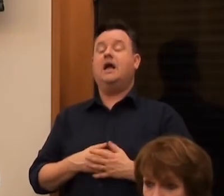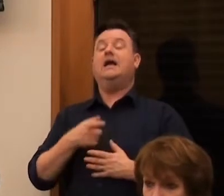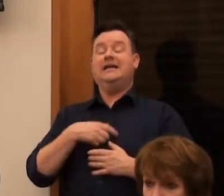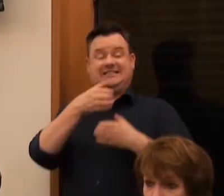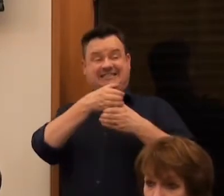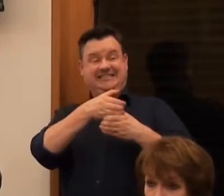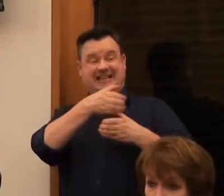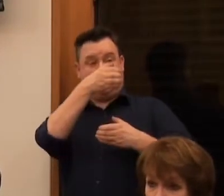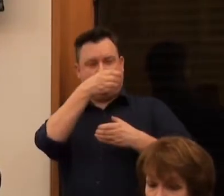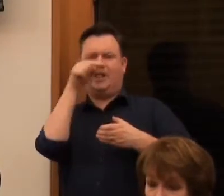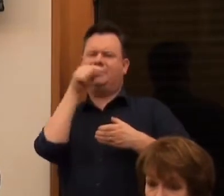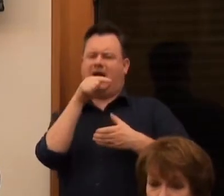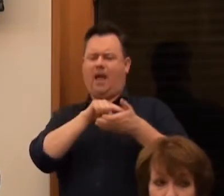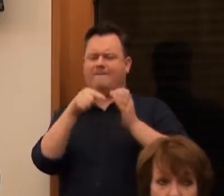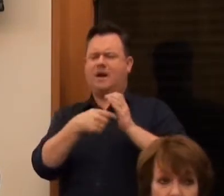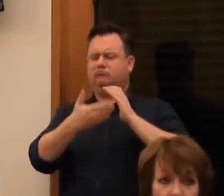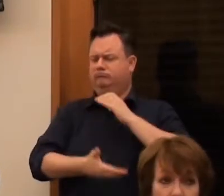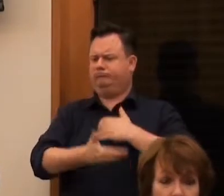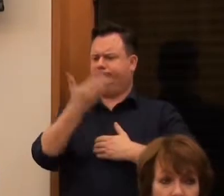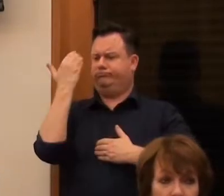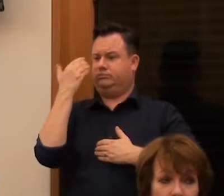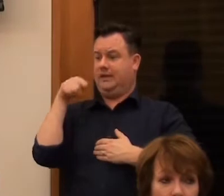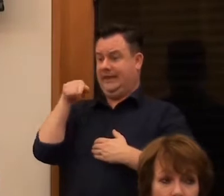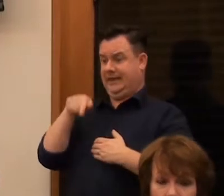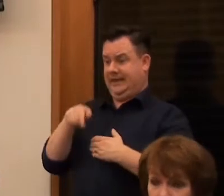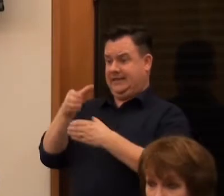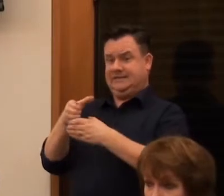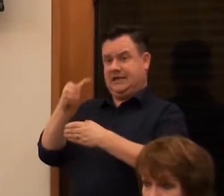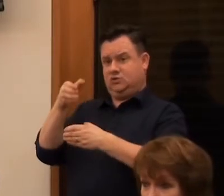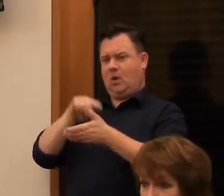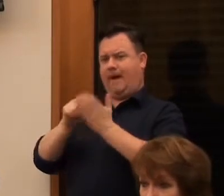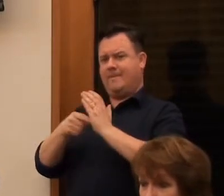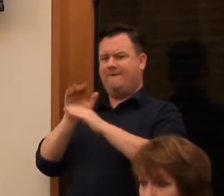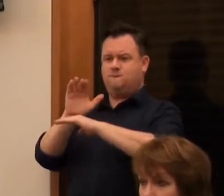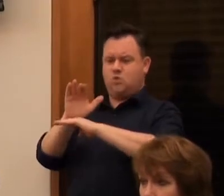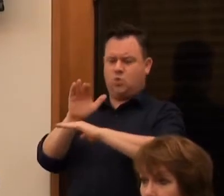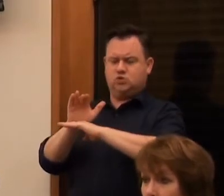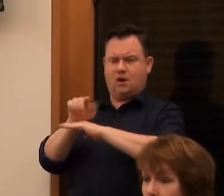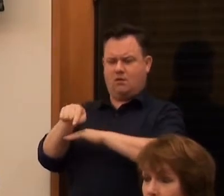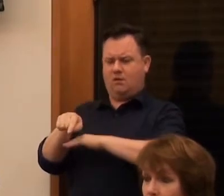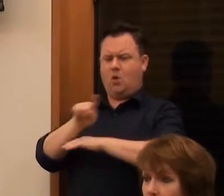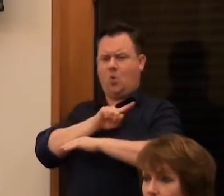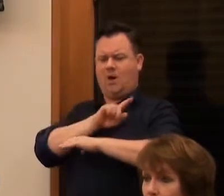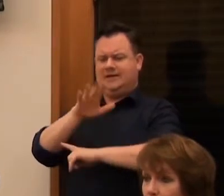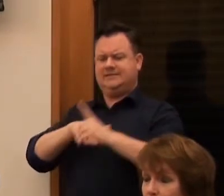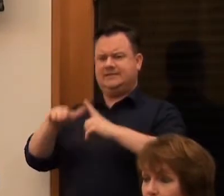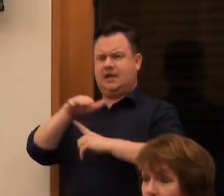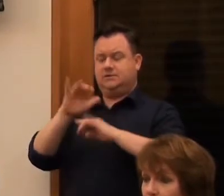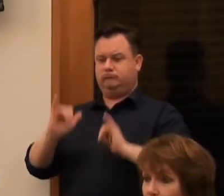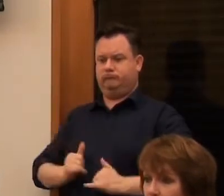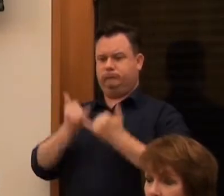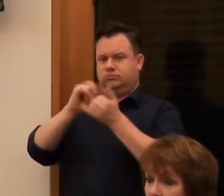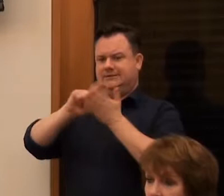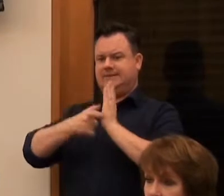seem to be about the past. And these statues seem to be about the future. Because they seem to be about a society that celebrates